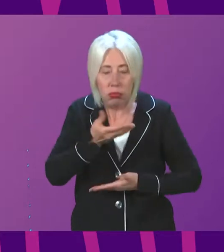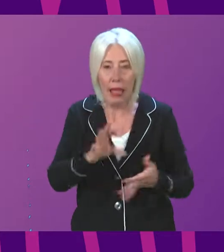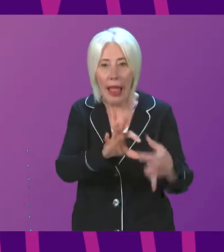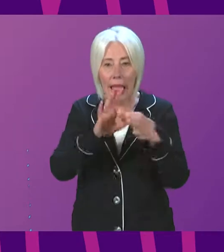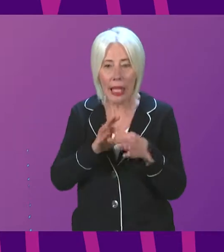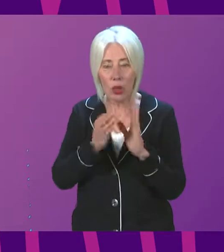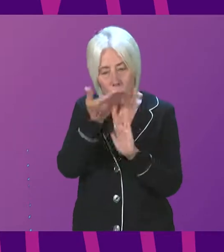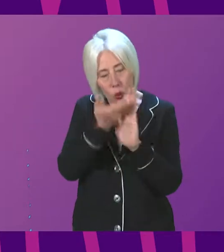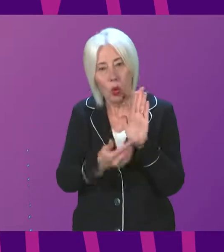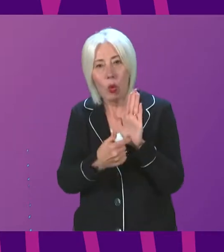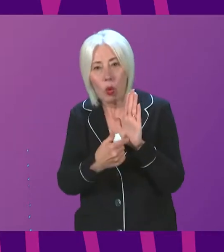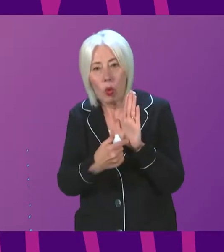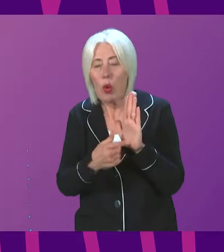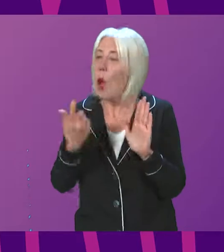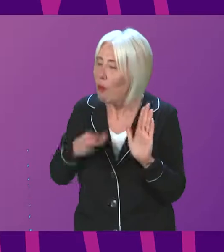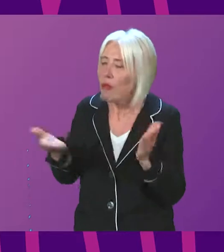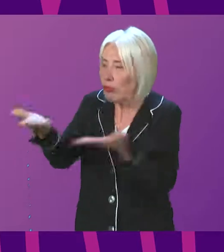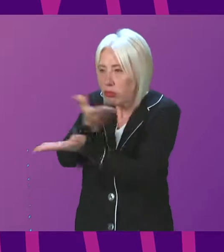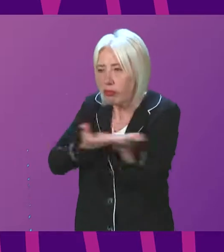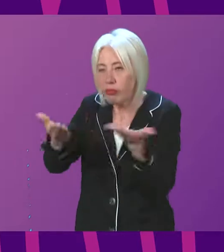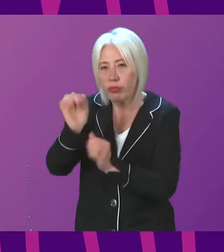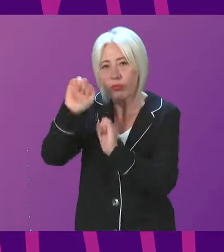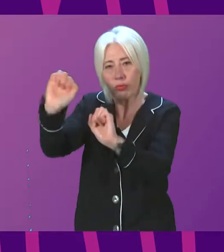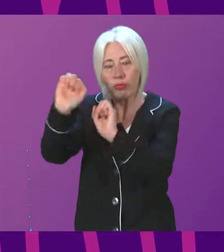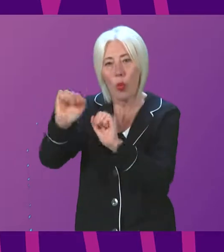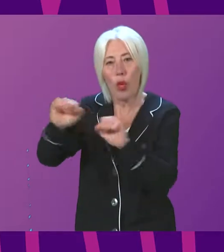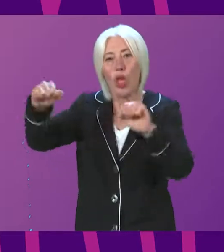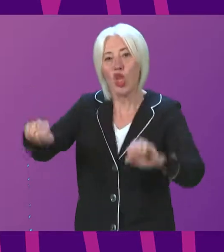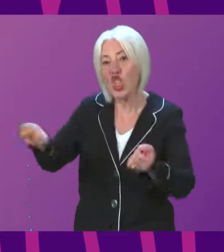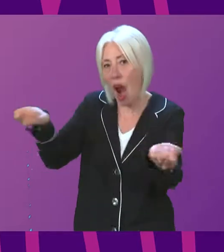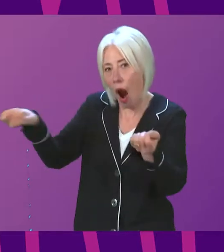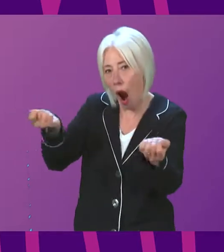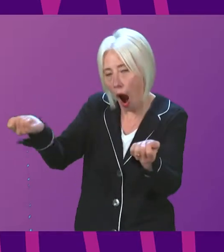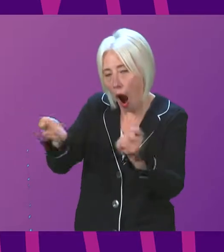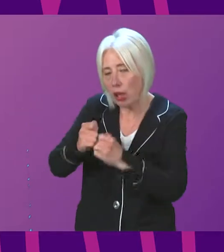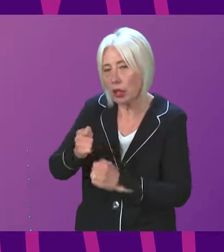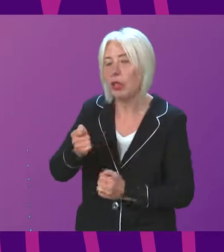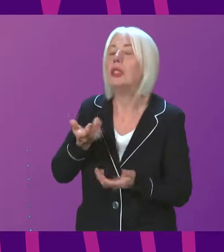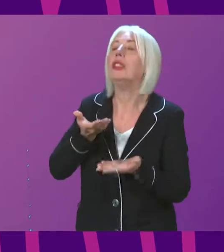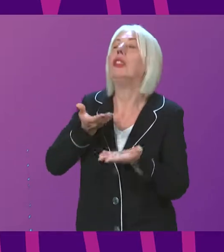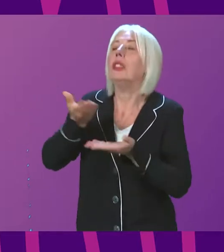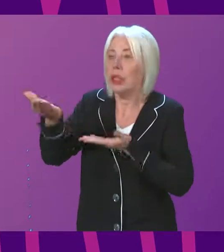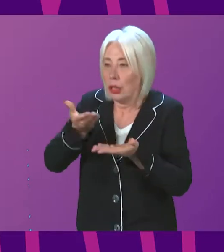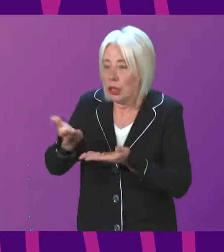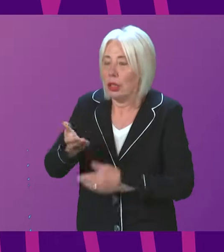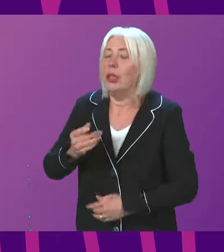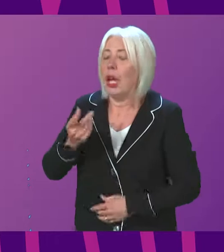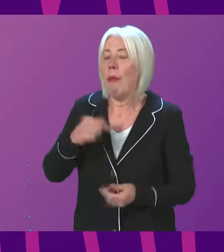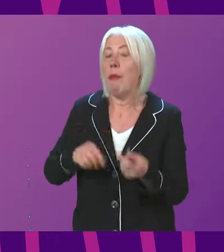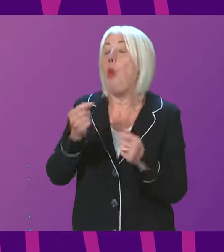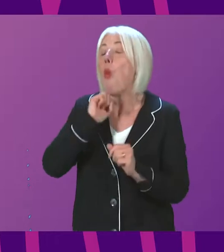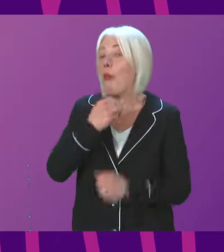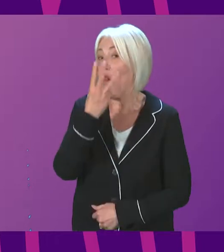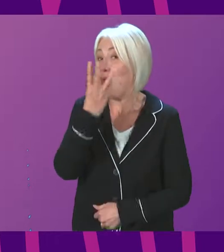of reference and has discussed these with Lady Poole. As a result and after consultation with Lady Poole, I am making three